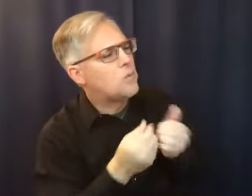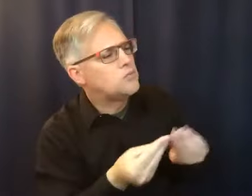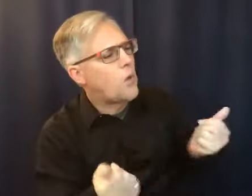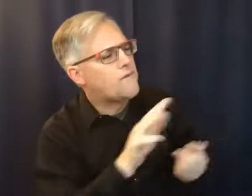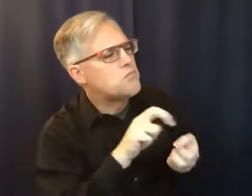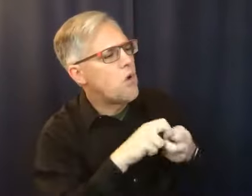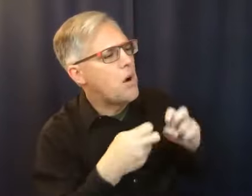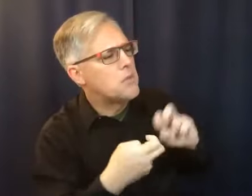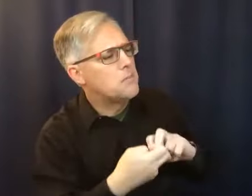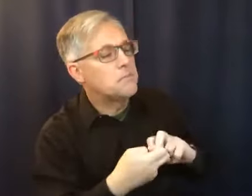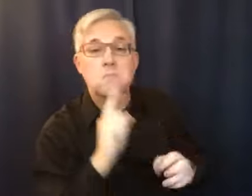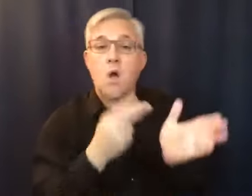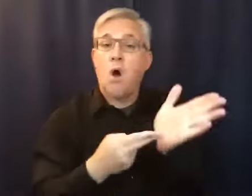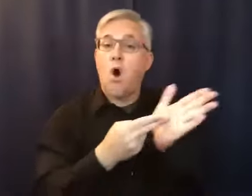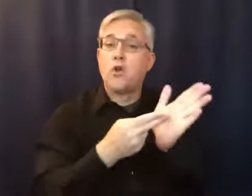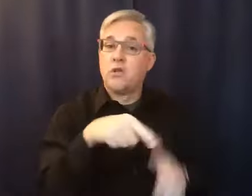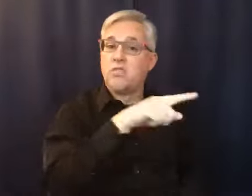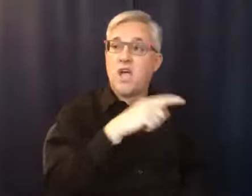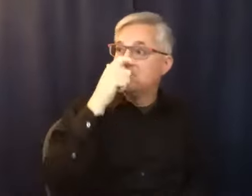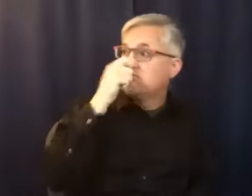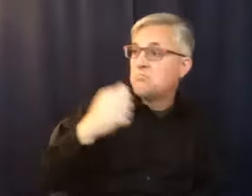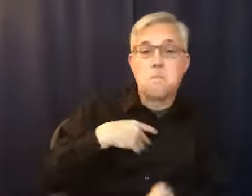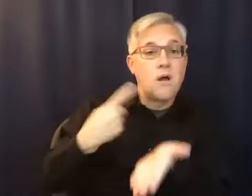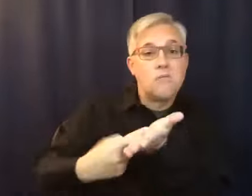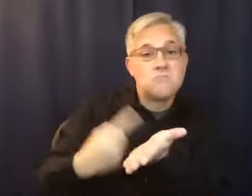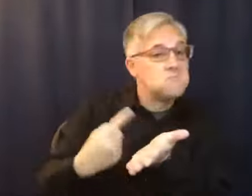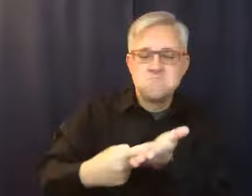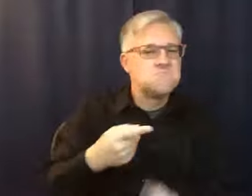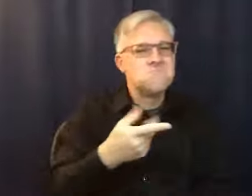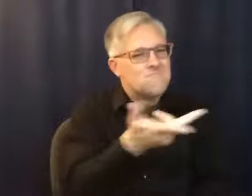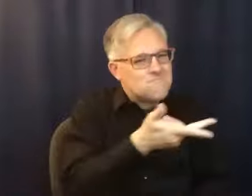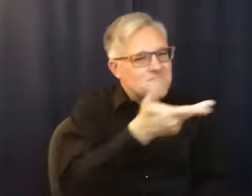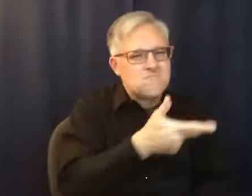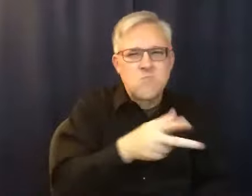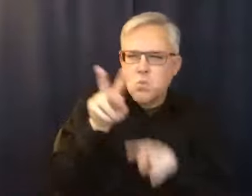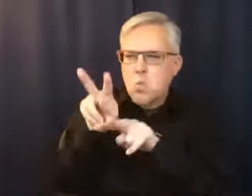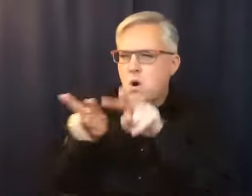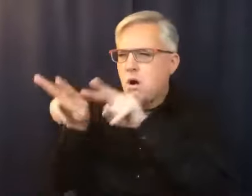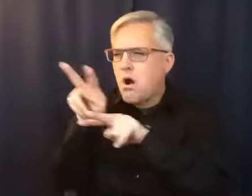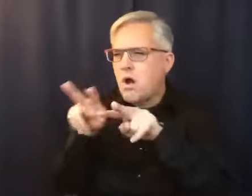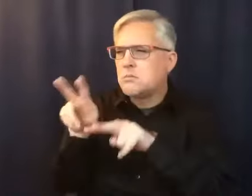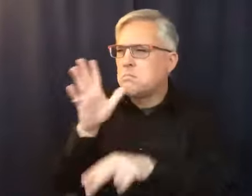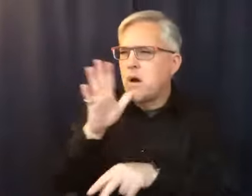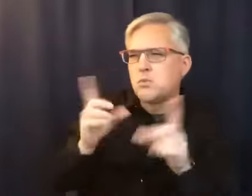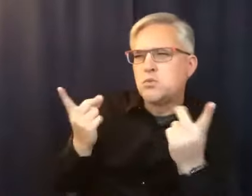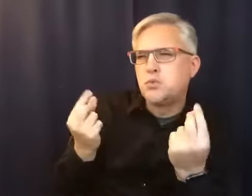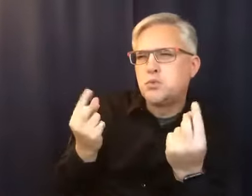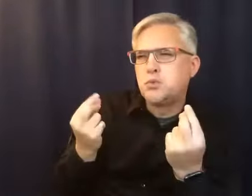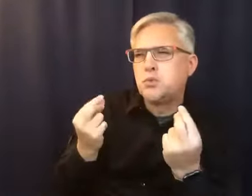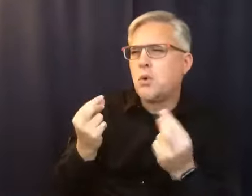said, but they watched what I did. They watched me grow spiritually in the program. They watched me help other people. They watched me sponsor. They